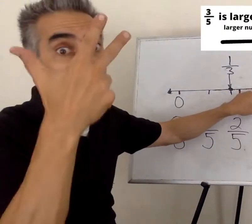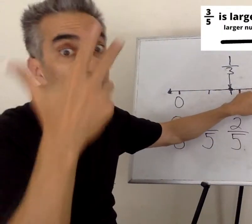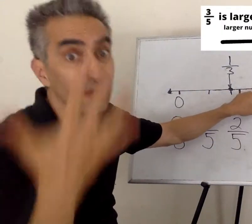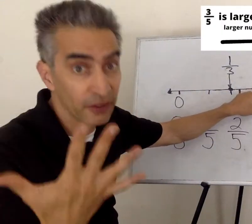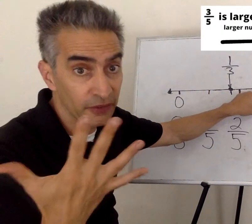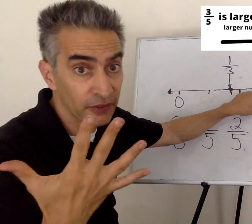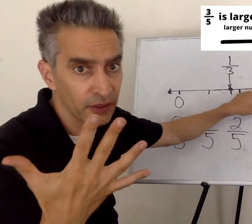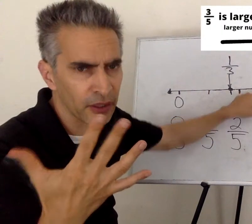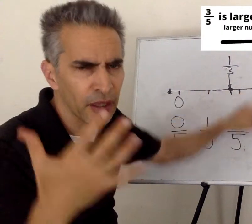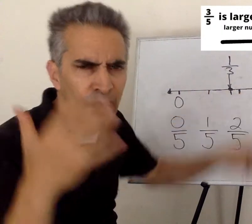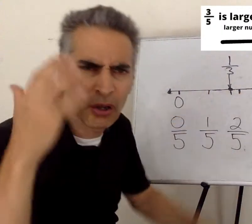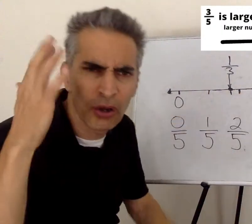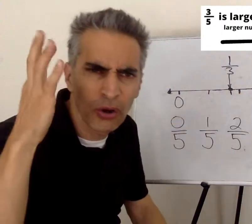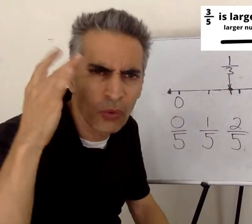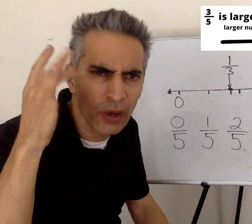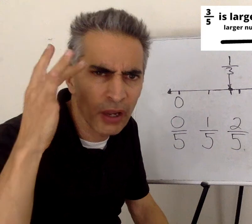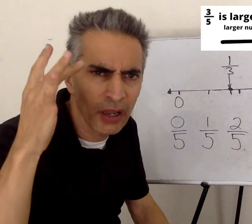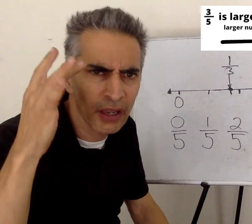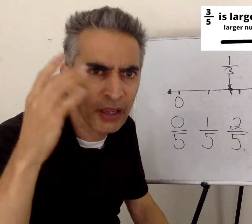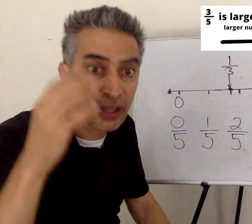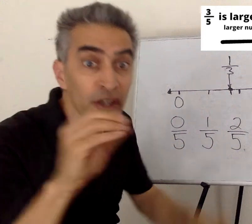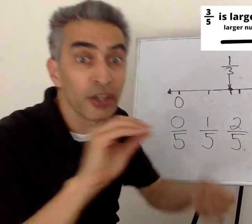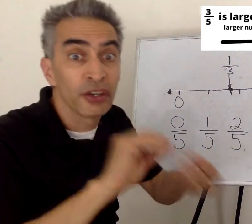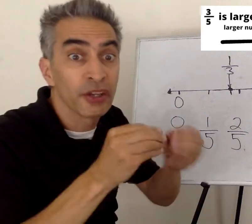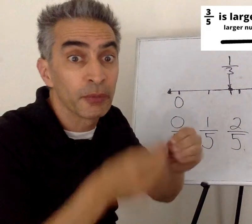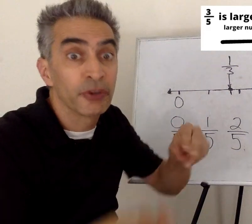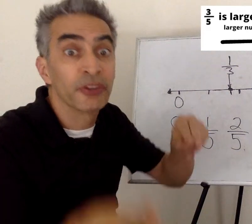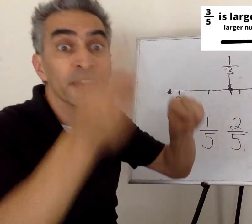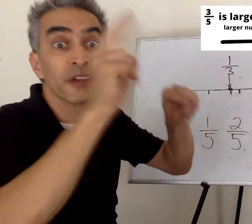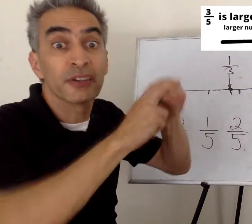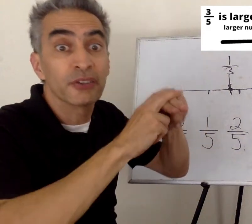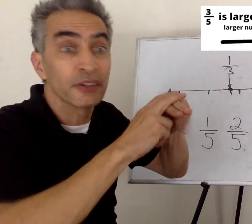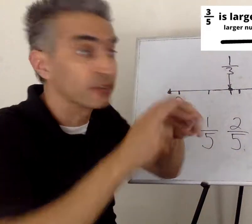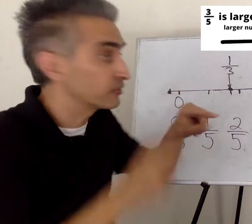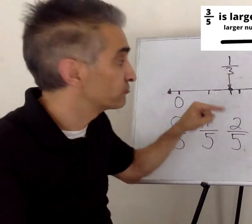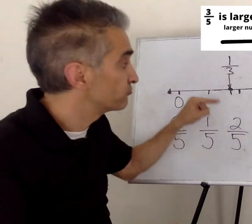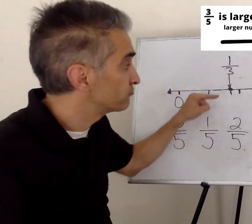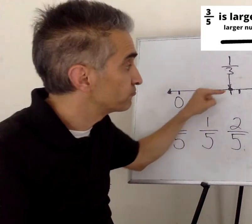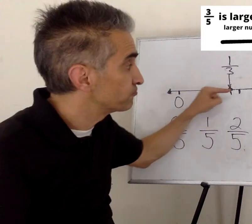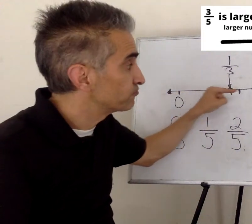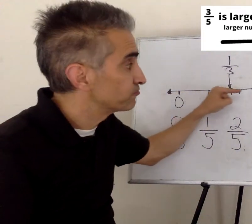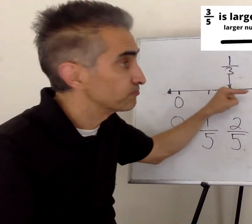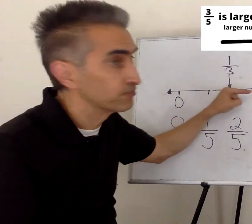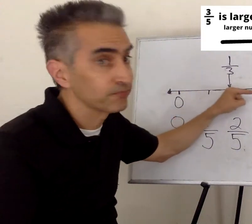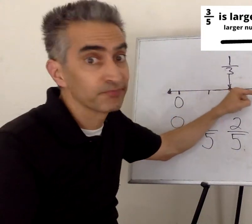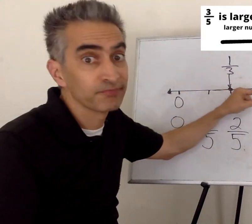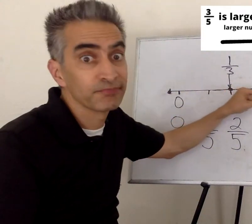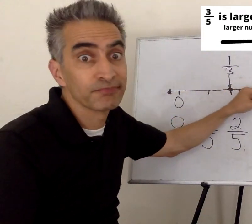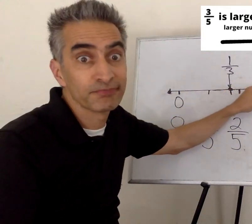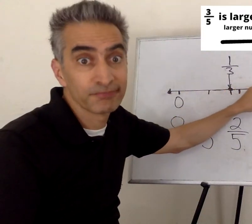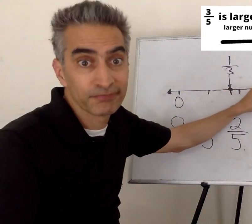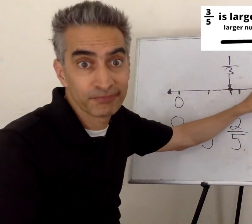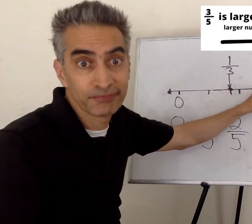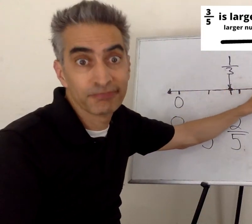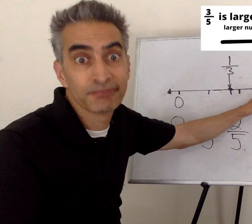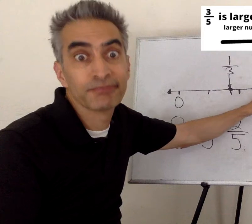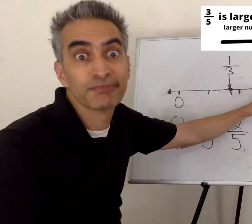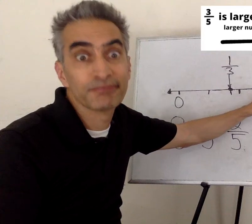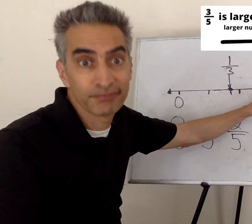Three-fifths is larger because the numbers increase as you head to the right on the number line.